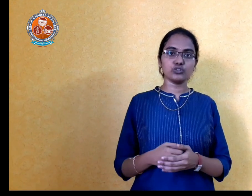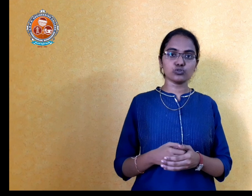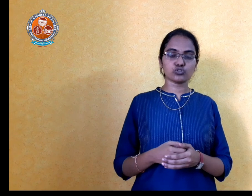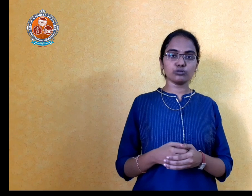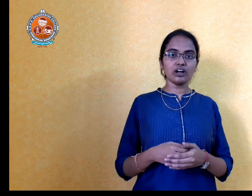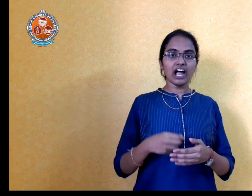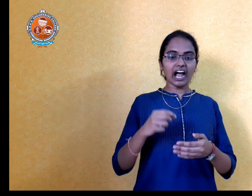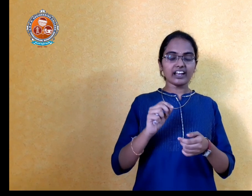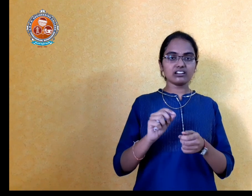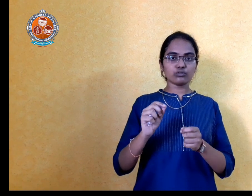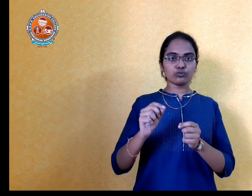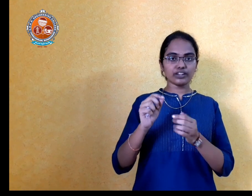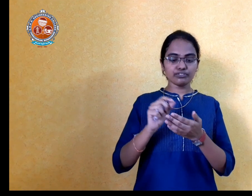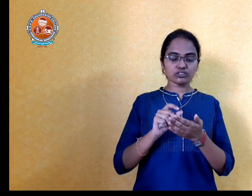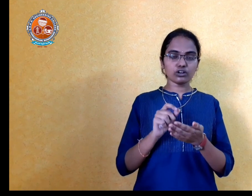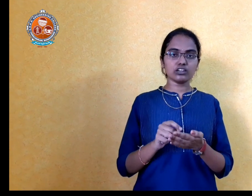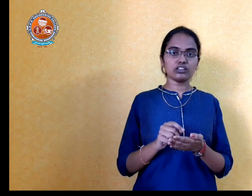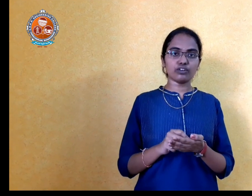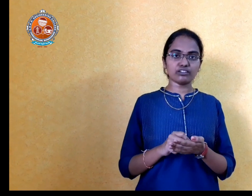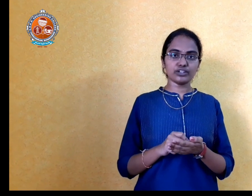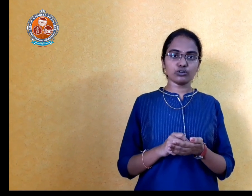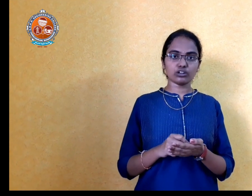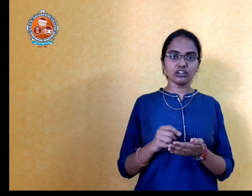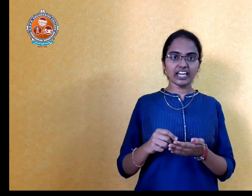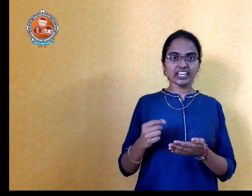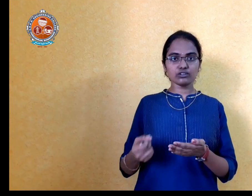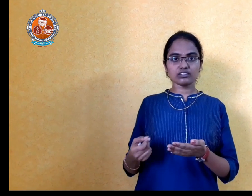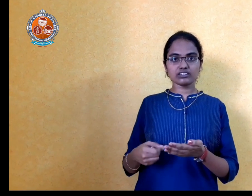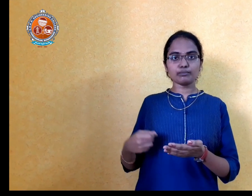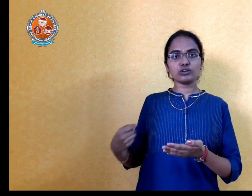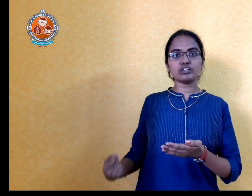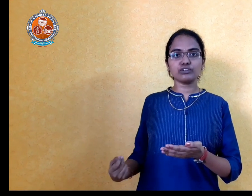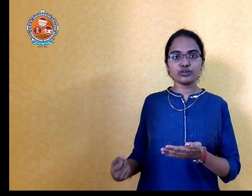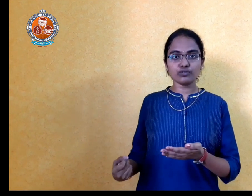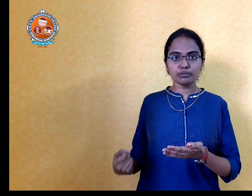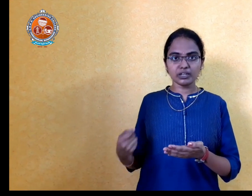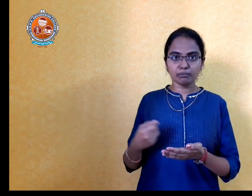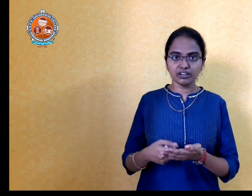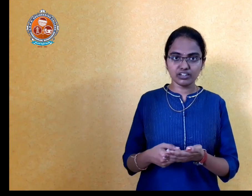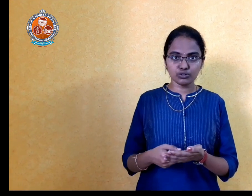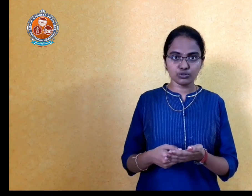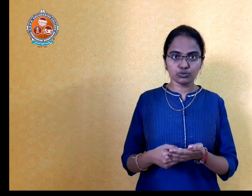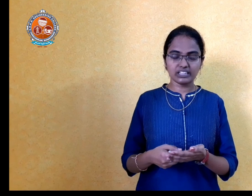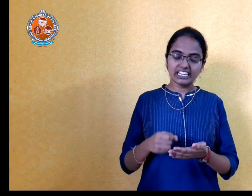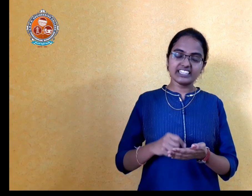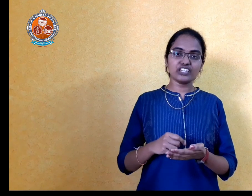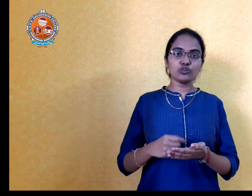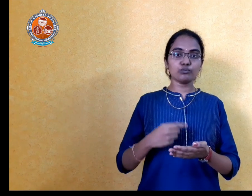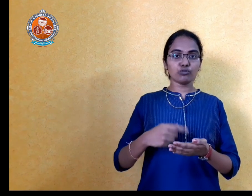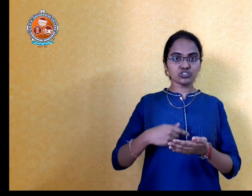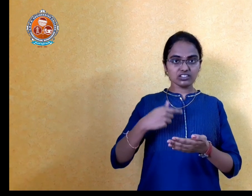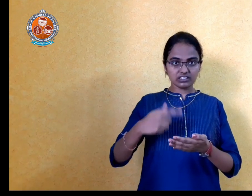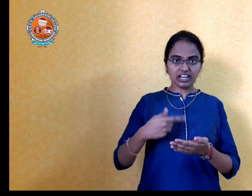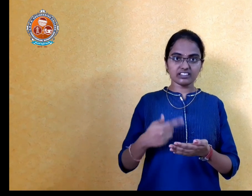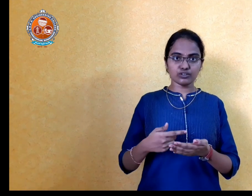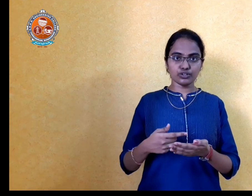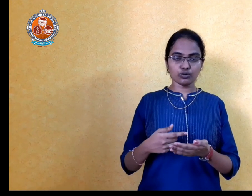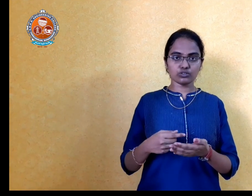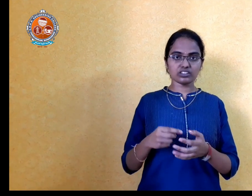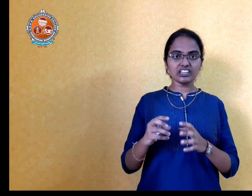YouTube and if he saw the one video, again some other video will be recommended to you. Then you will be watching the other video also. Then